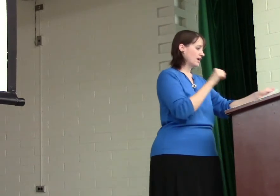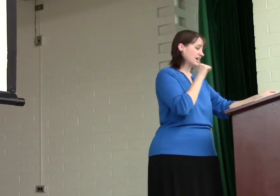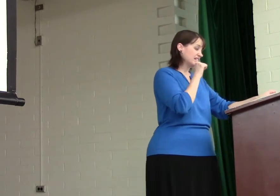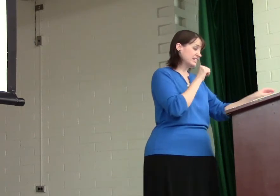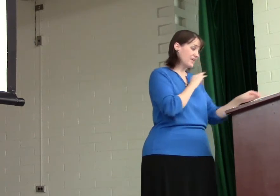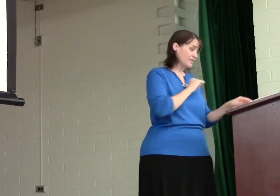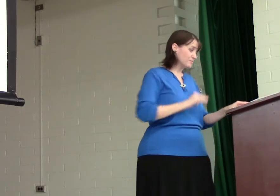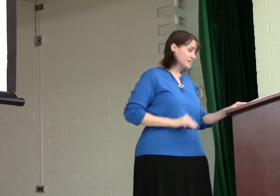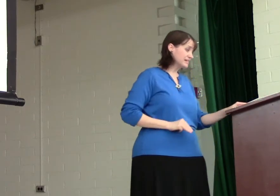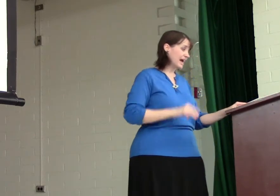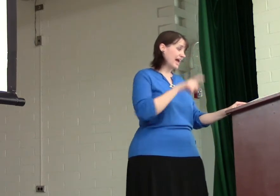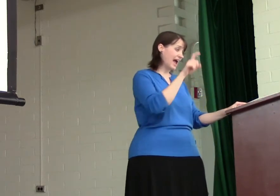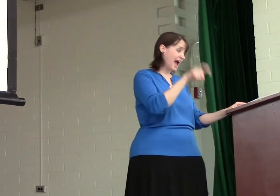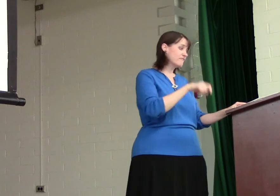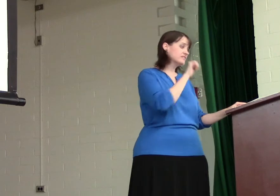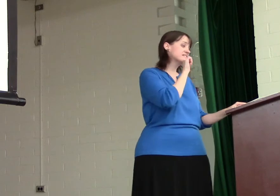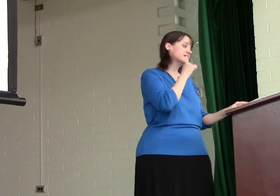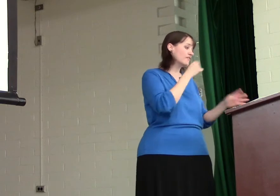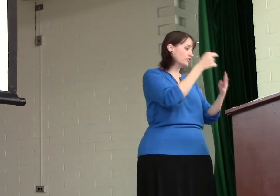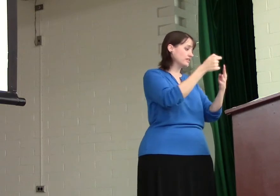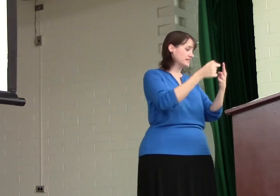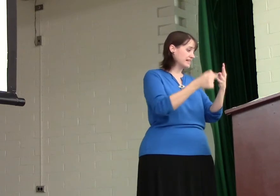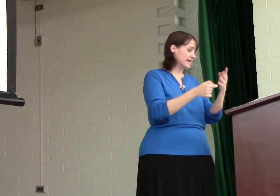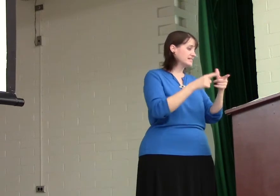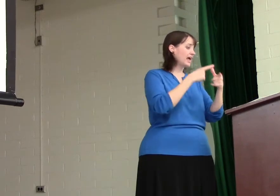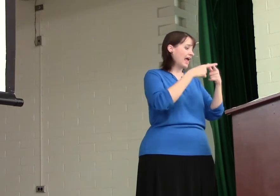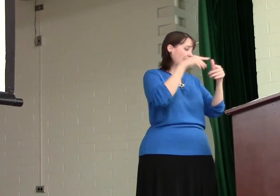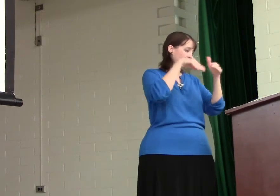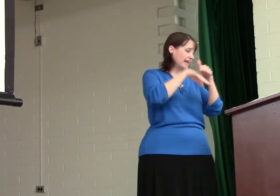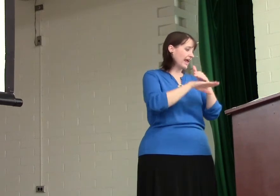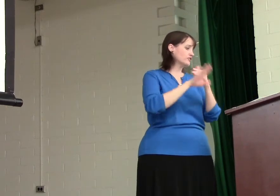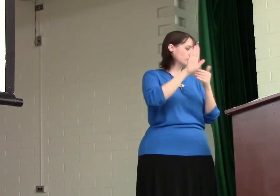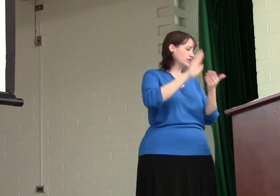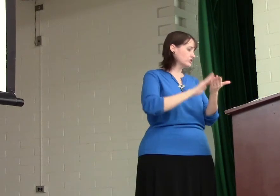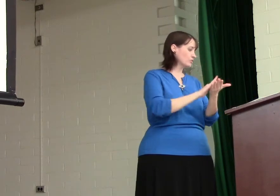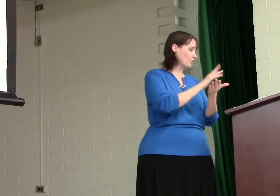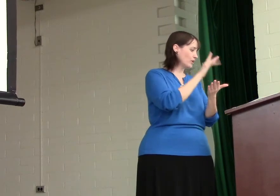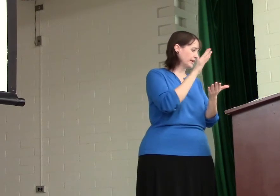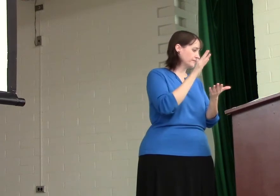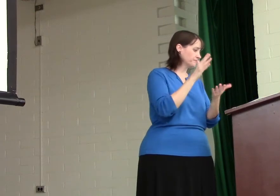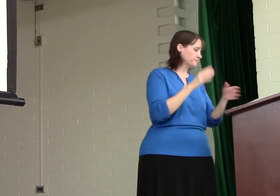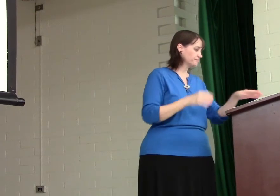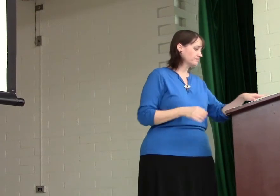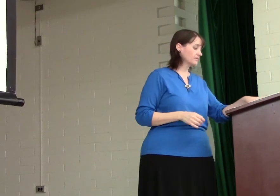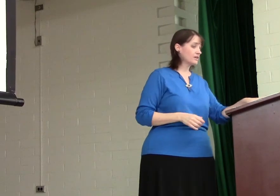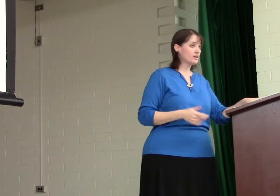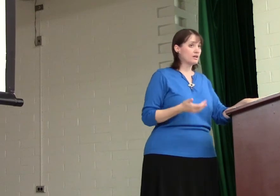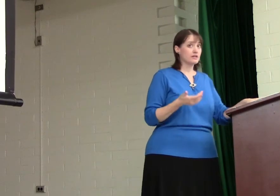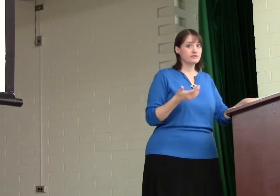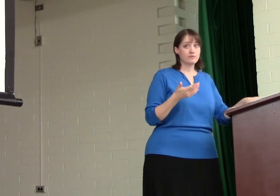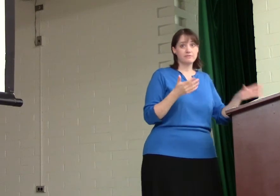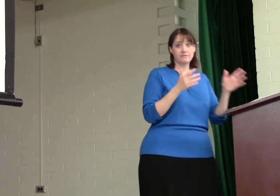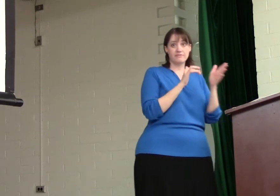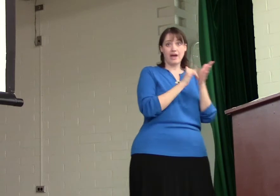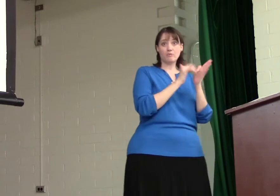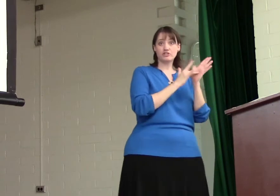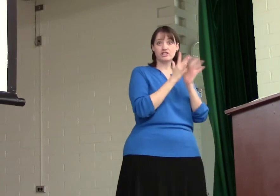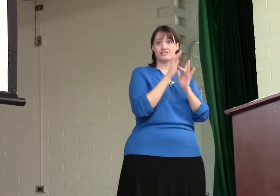Did not the Messiah have to suffer these things and then enter his glory? So, that was Jesus'